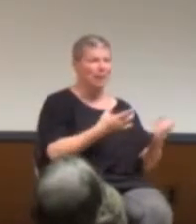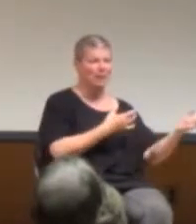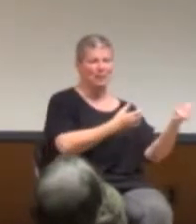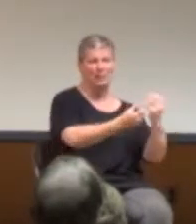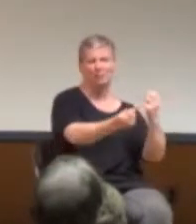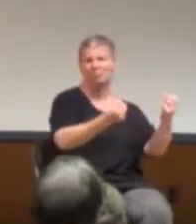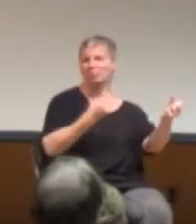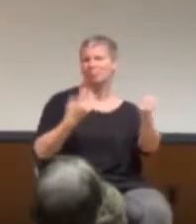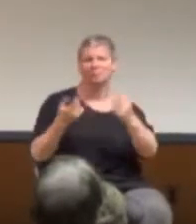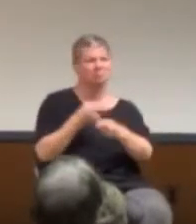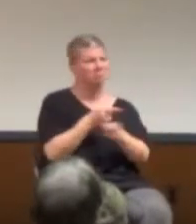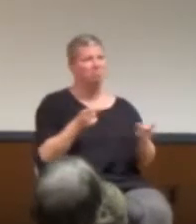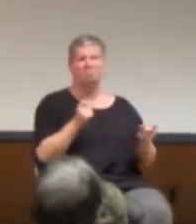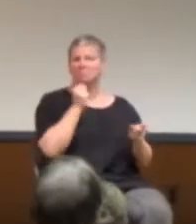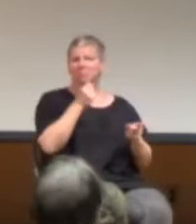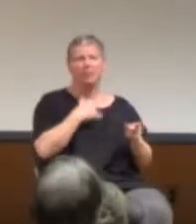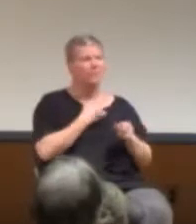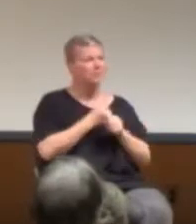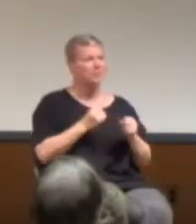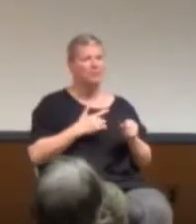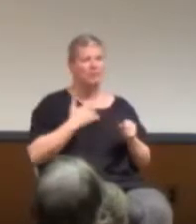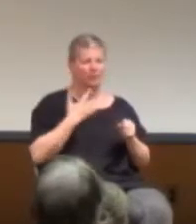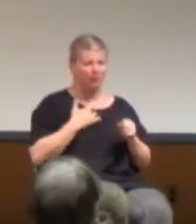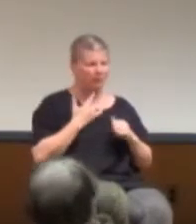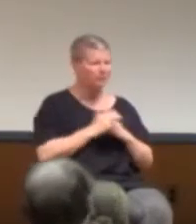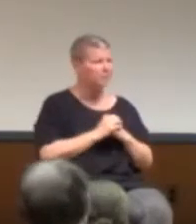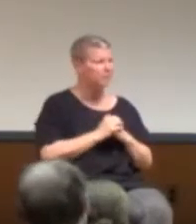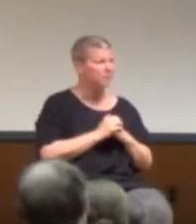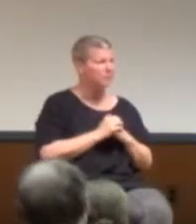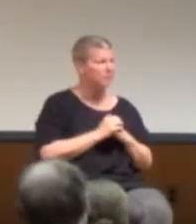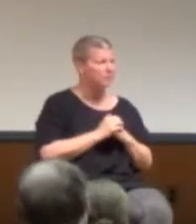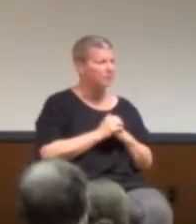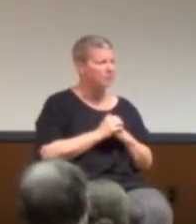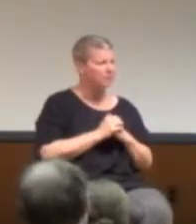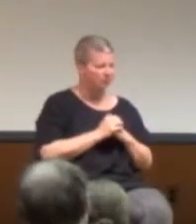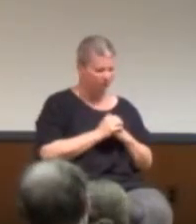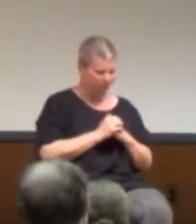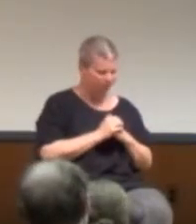And also, there are groups of people like, um,